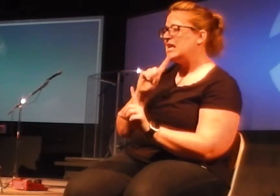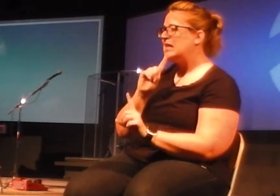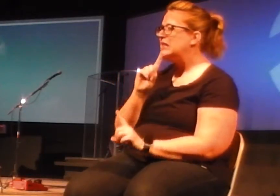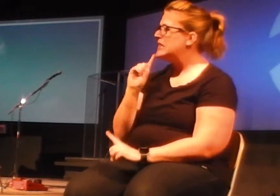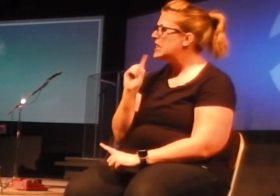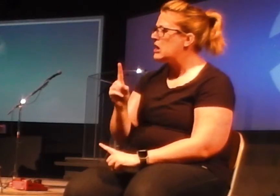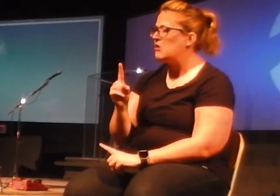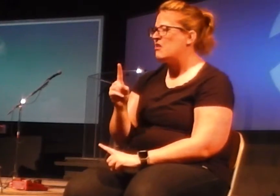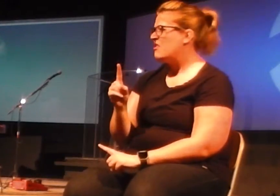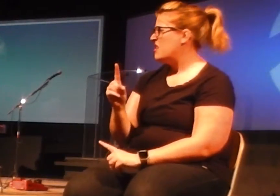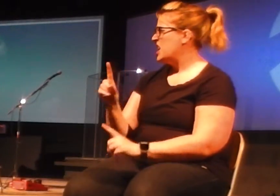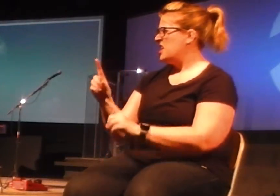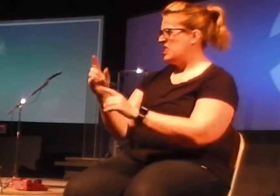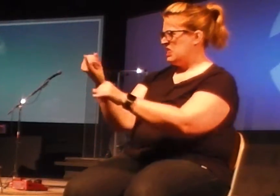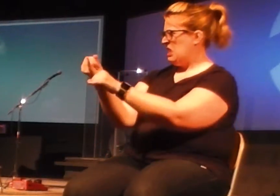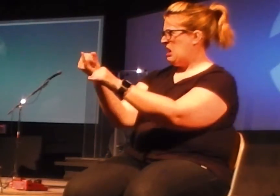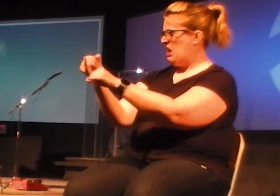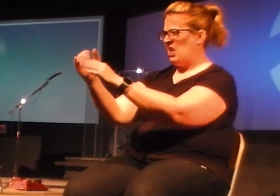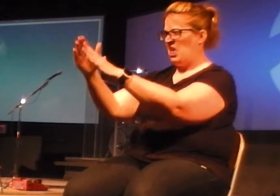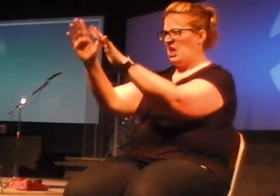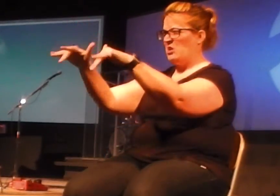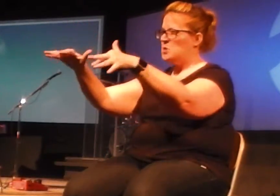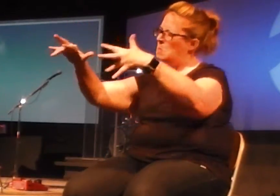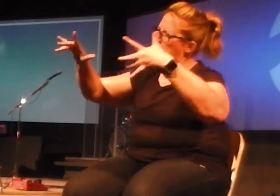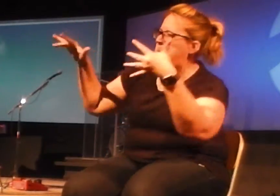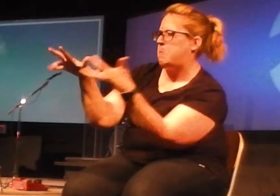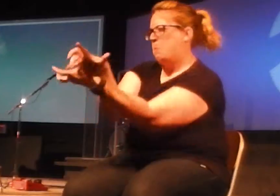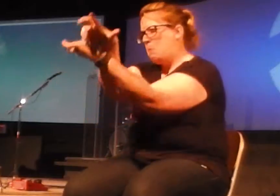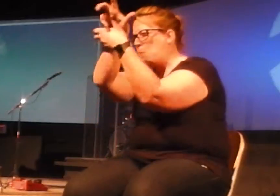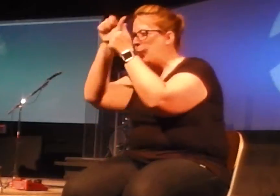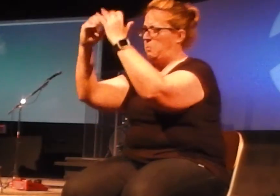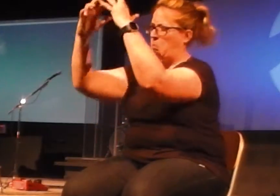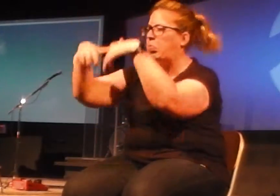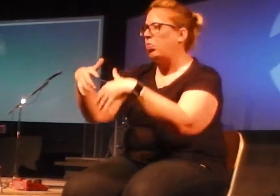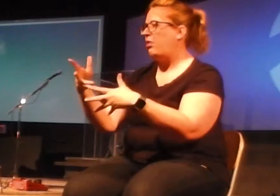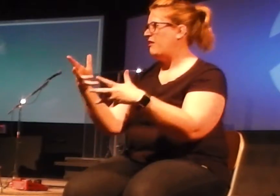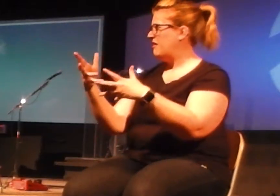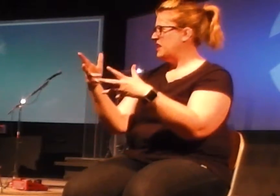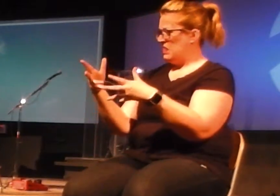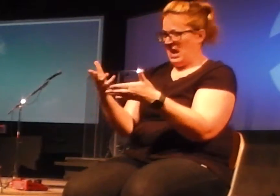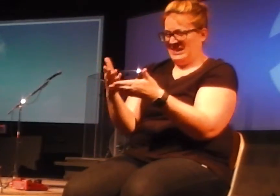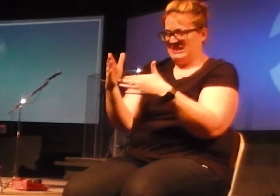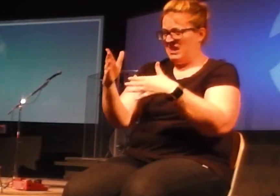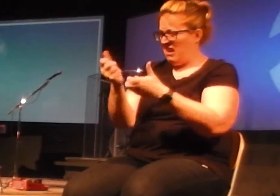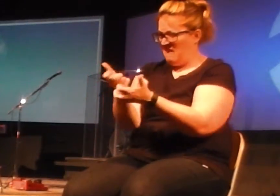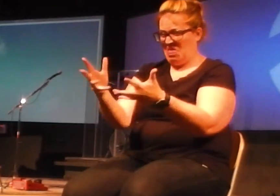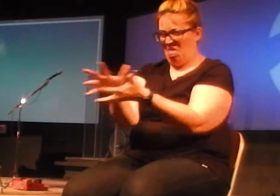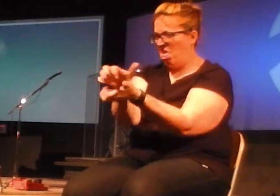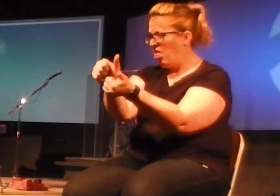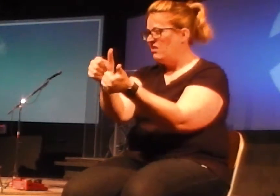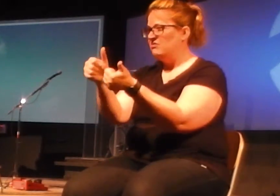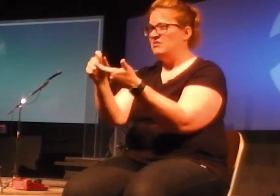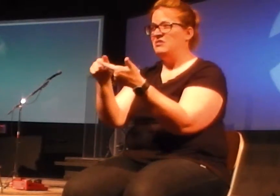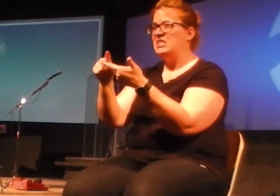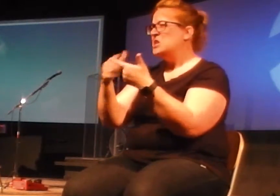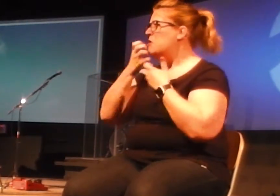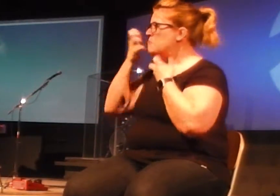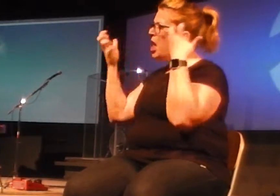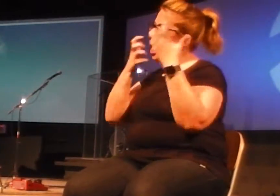dismantled the entire home. The destruction of property, screaming profanities.